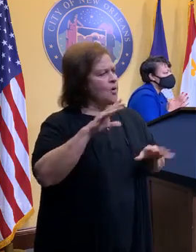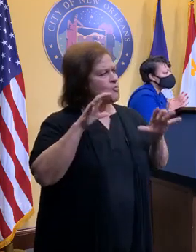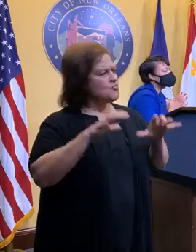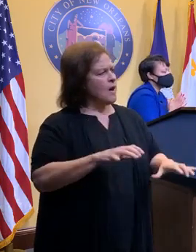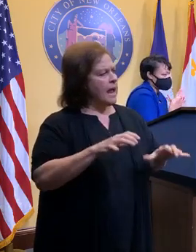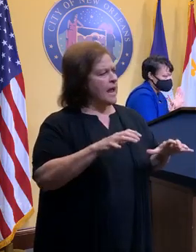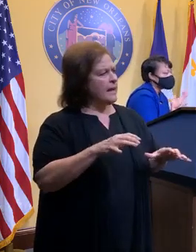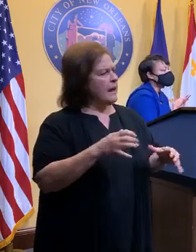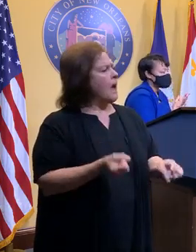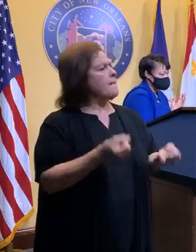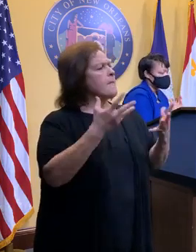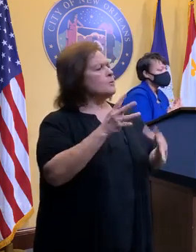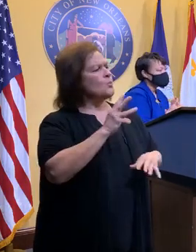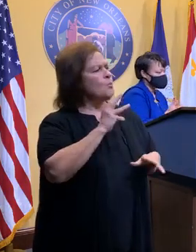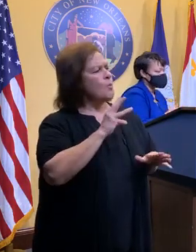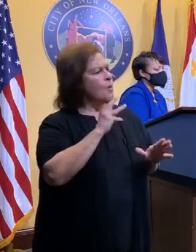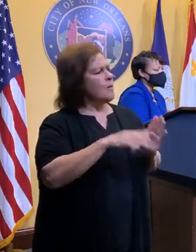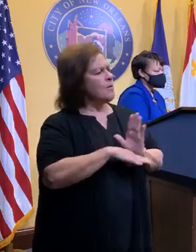rainfall signals?